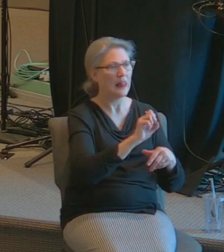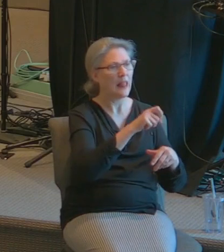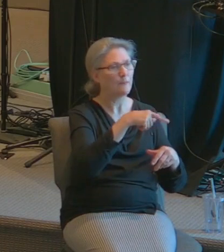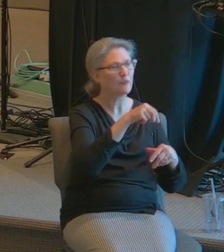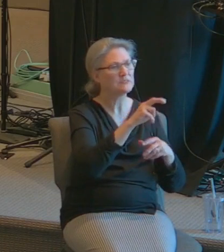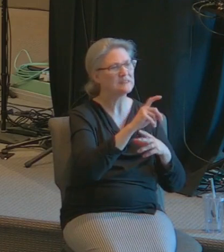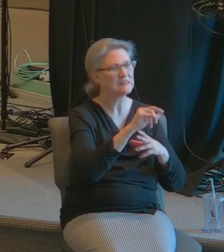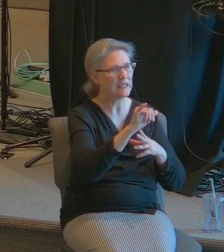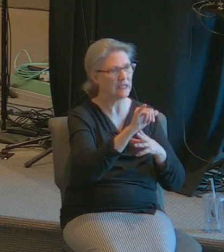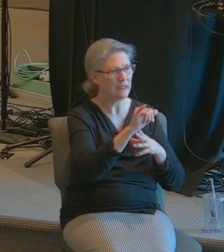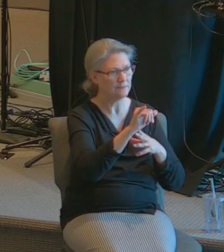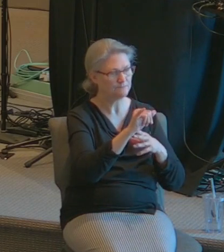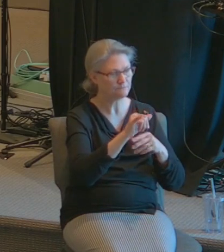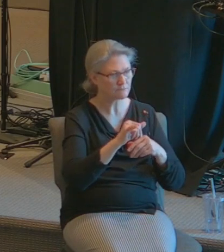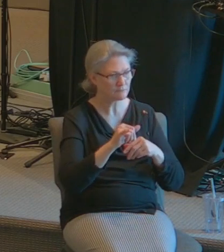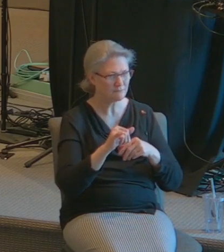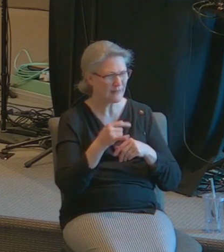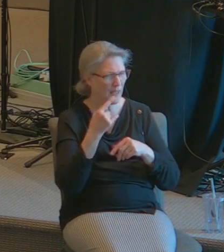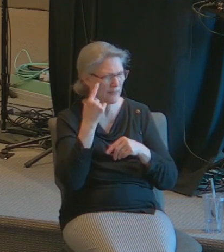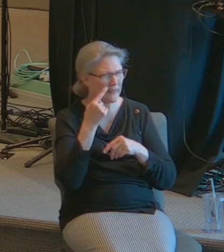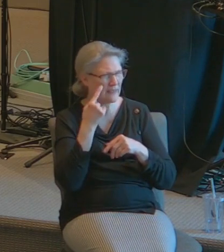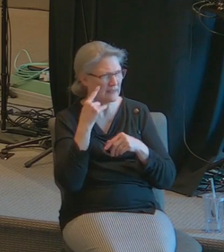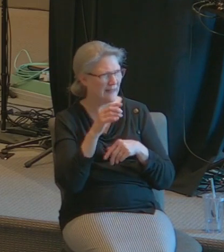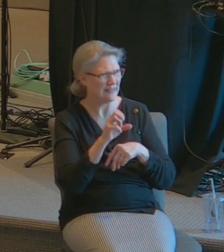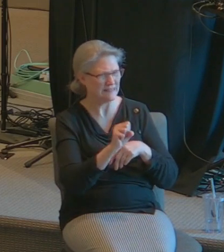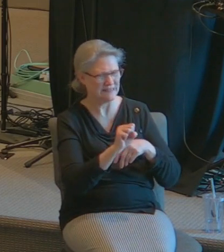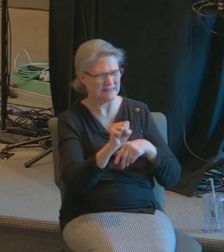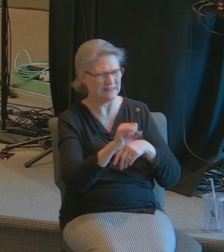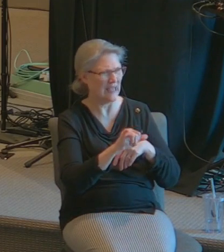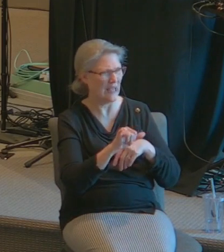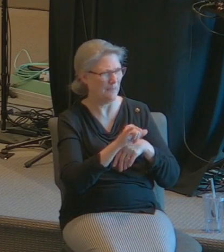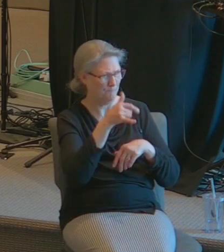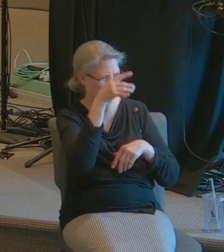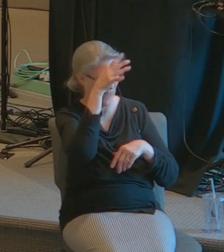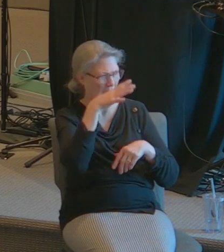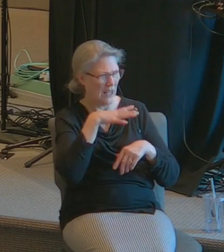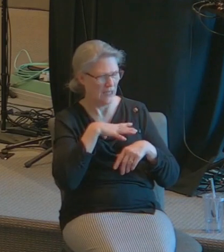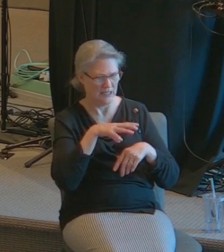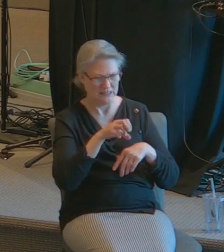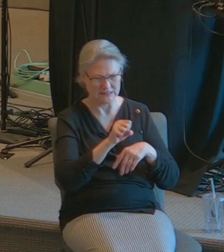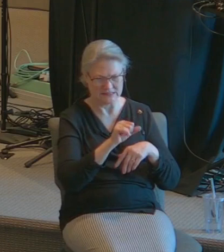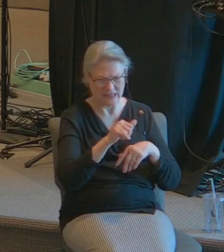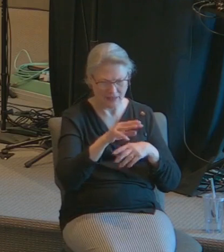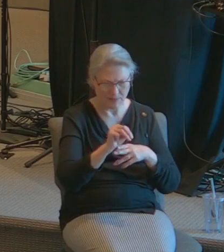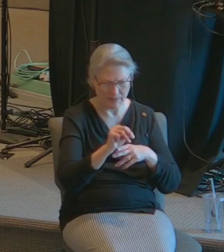wondered if Simon was not that leper I'd like to think he was